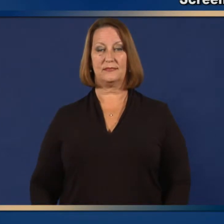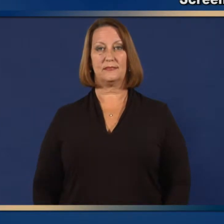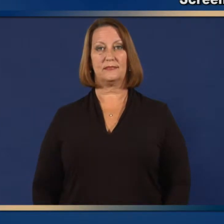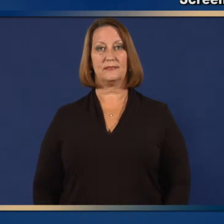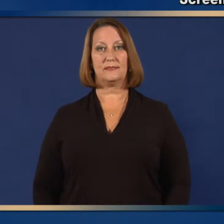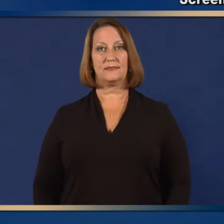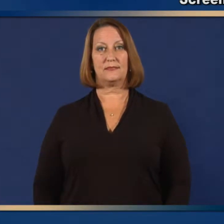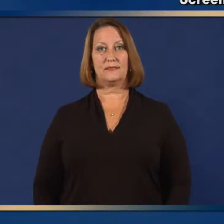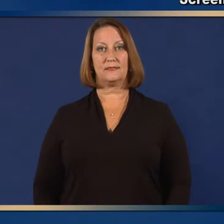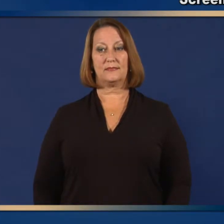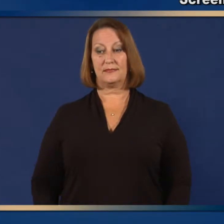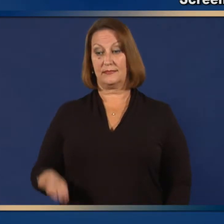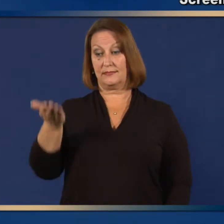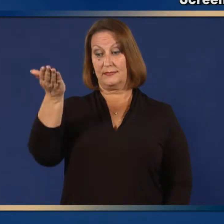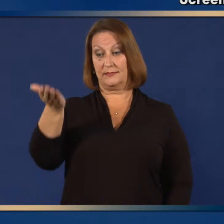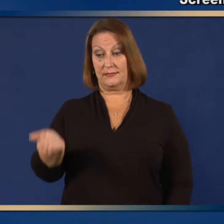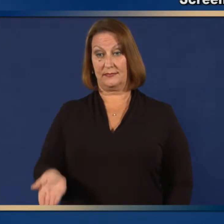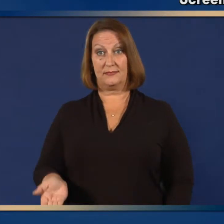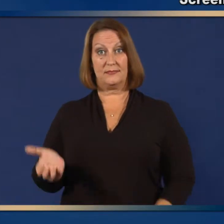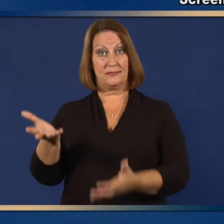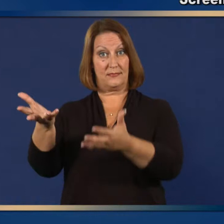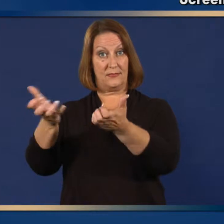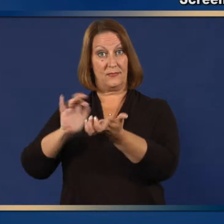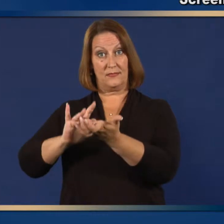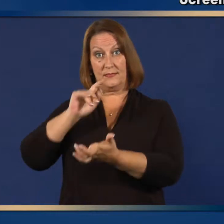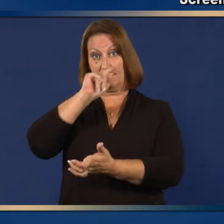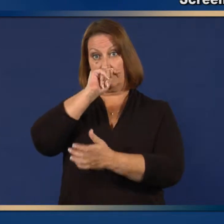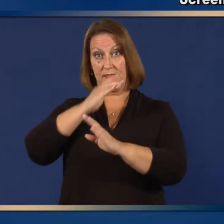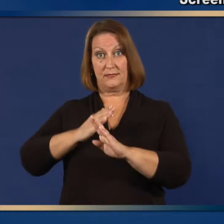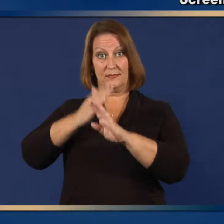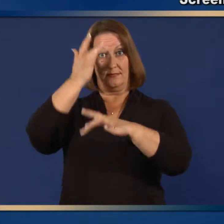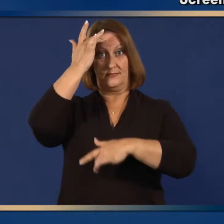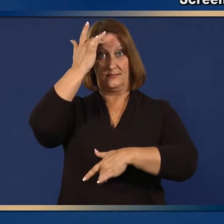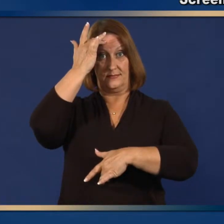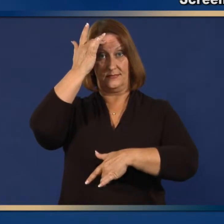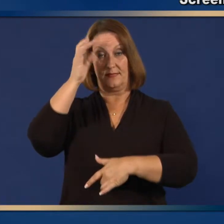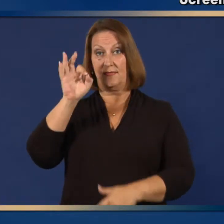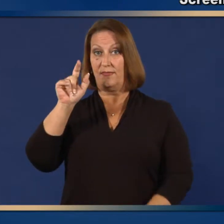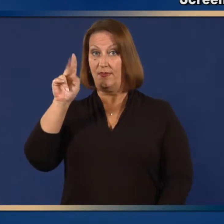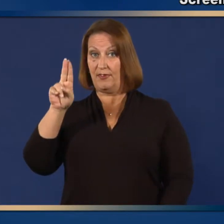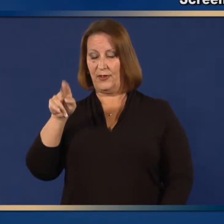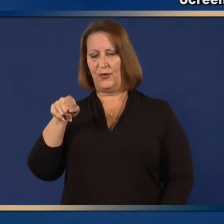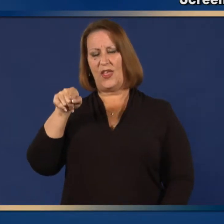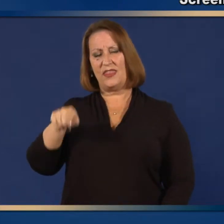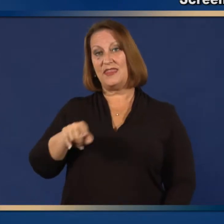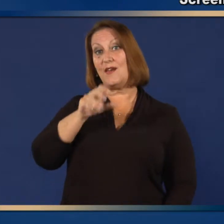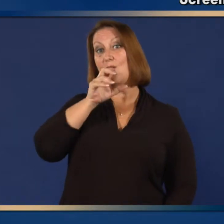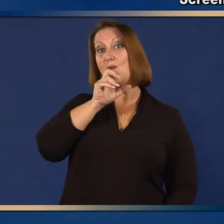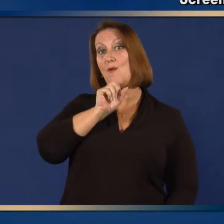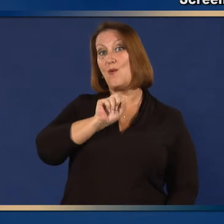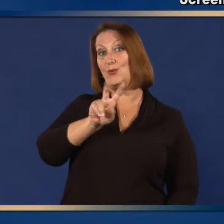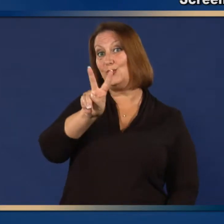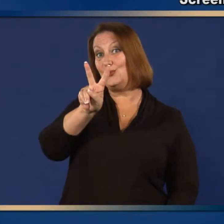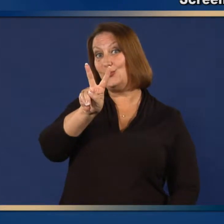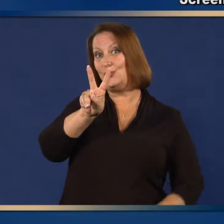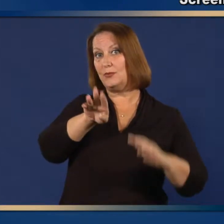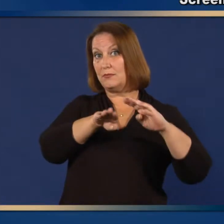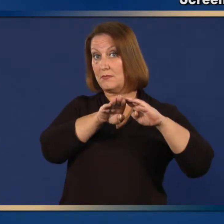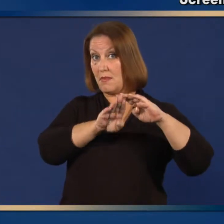4. Is the person to be vaccinated younger than age 2 years